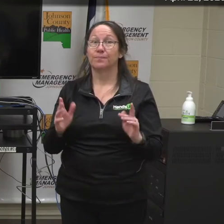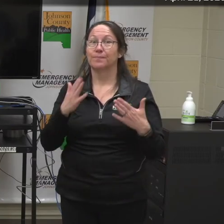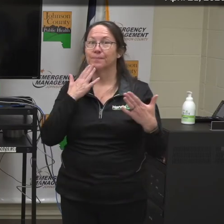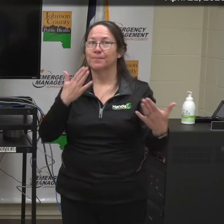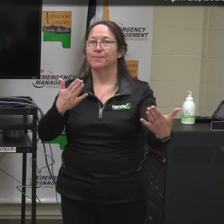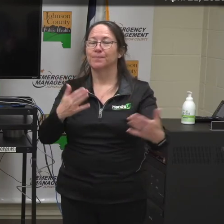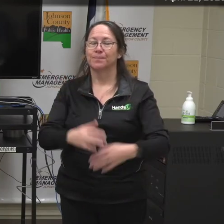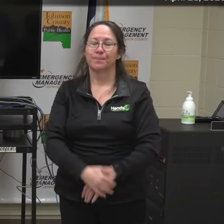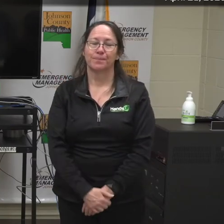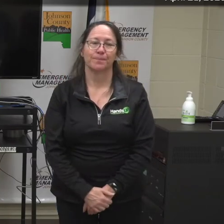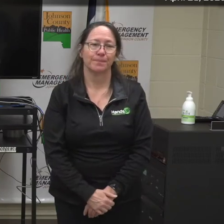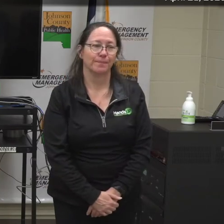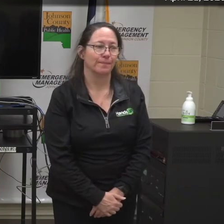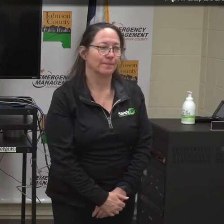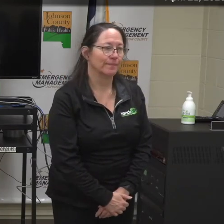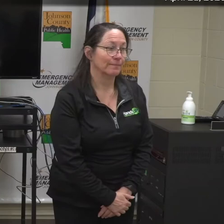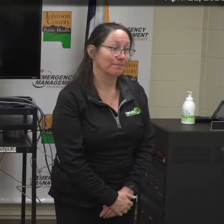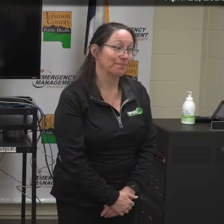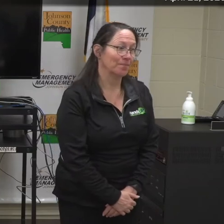All right. Thank you very much.